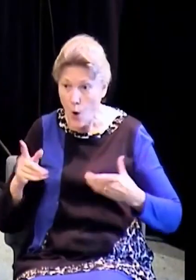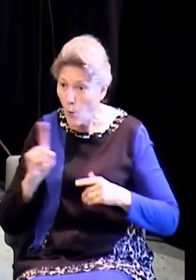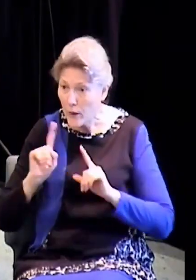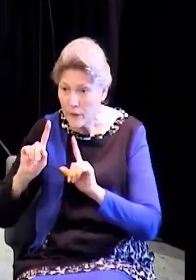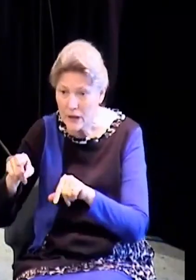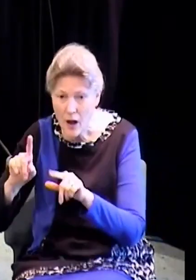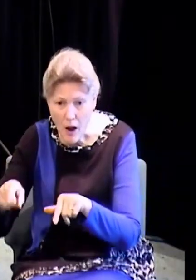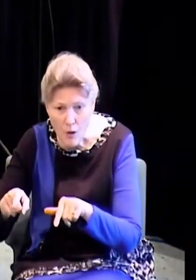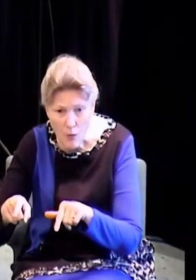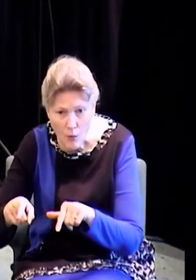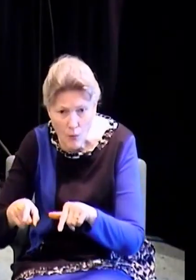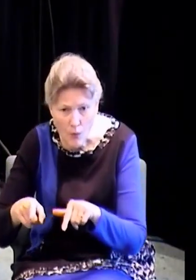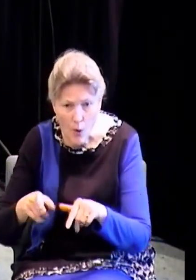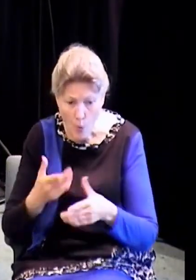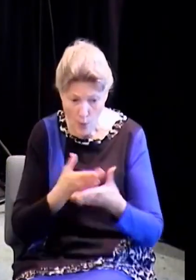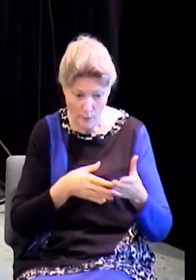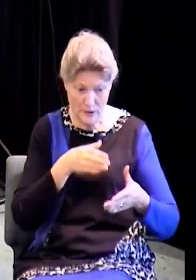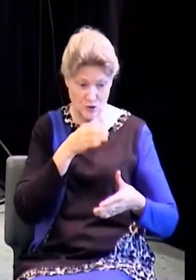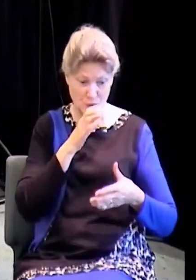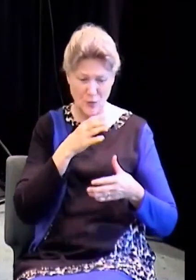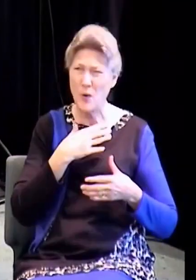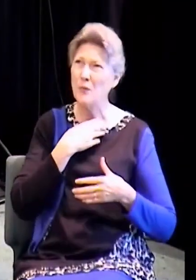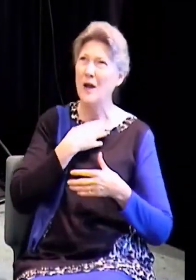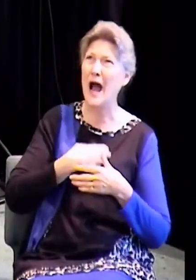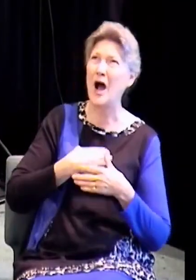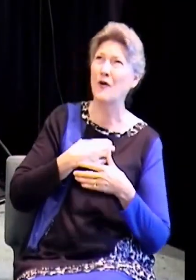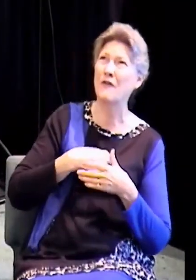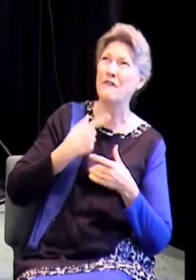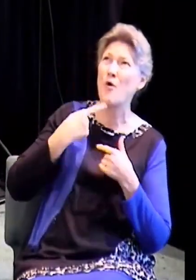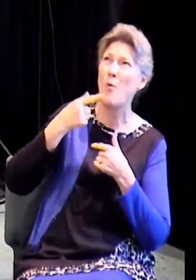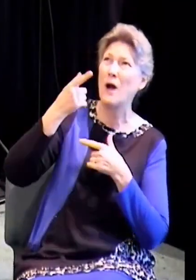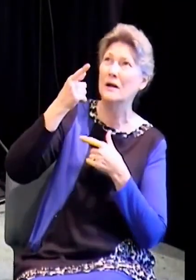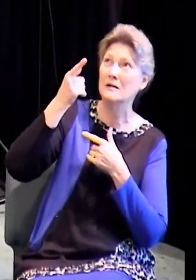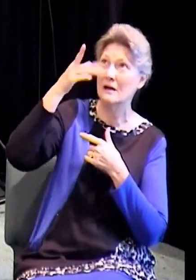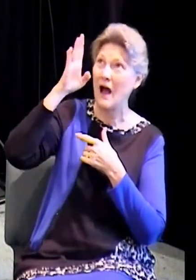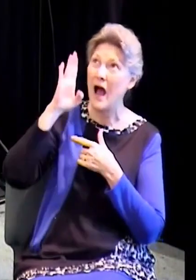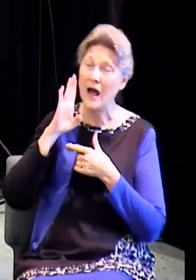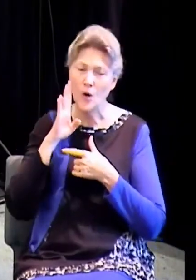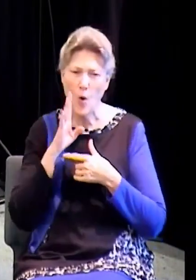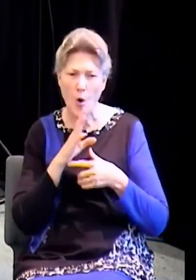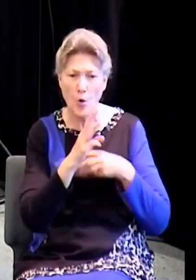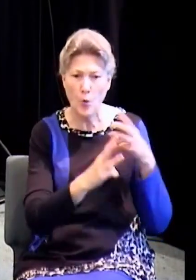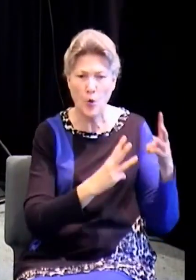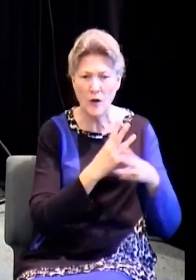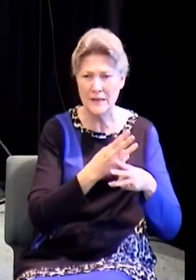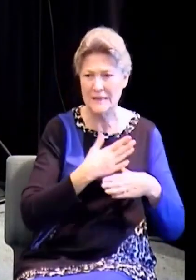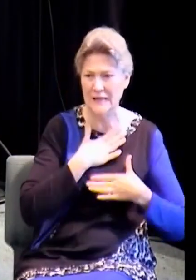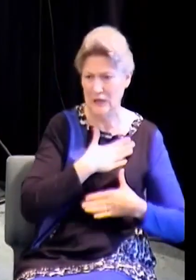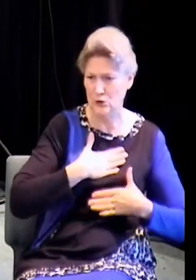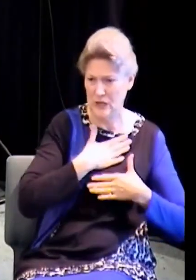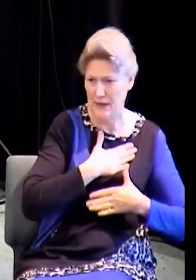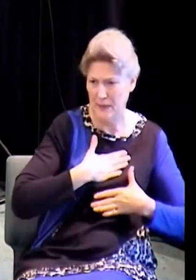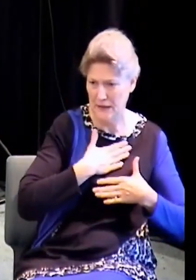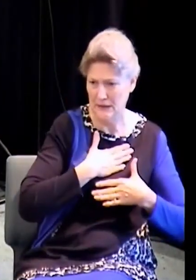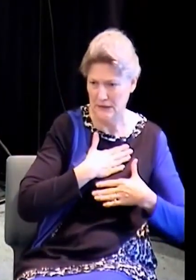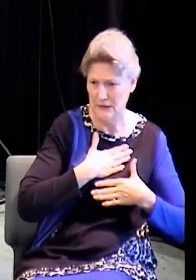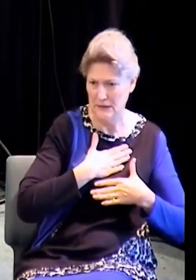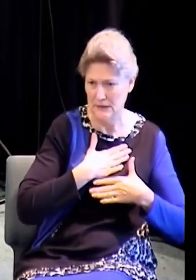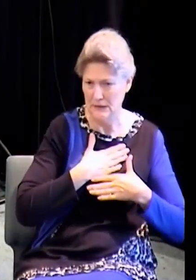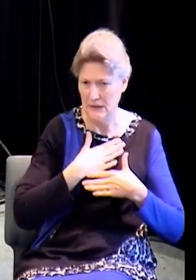we drink, how we drink. Let's change all of it for his sake. Matthew, how do we need, how do we get